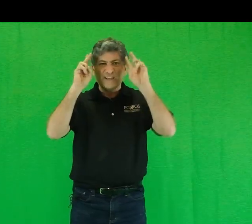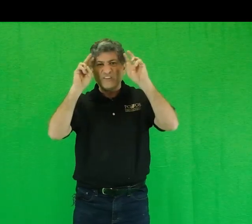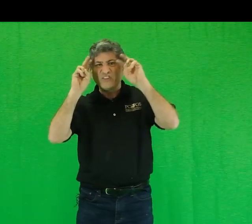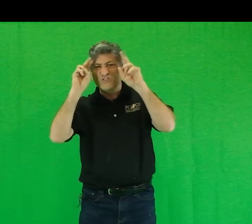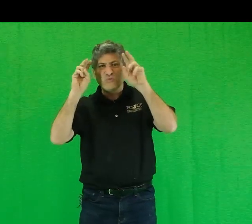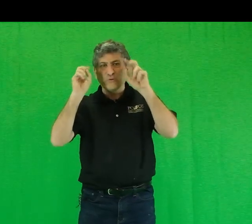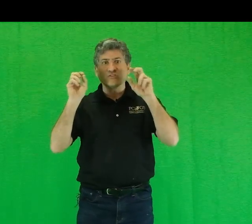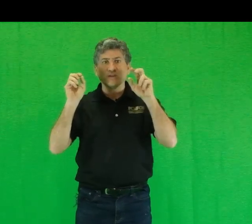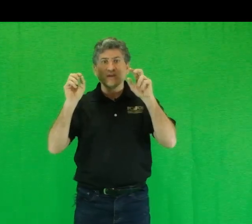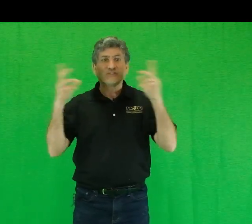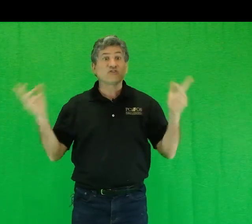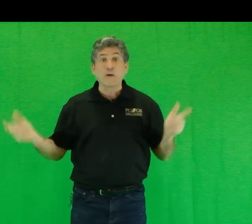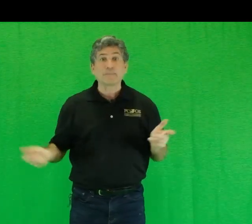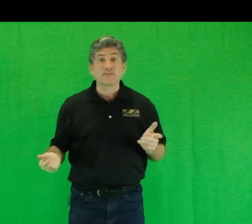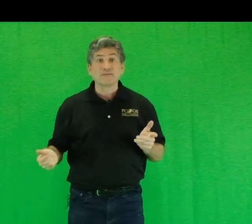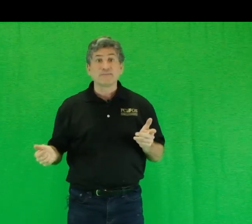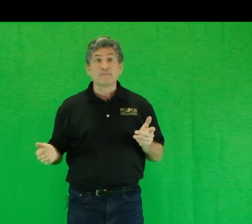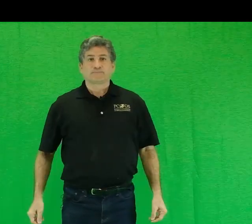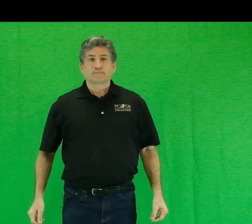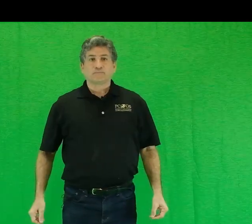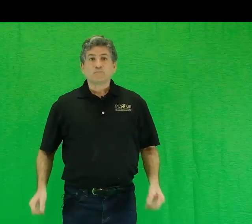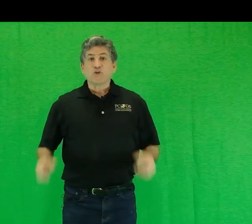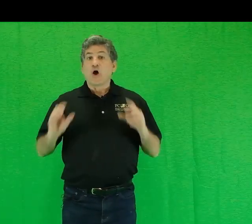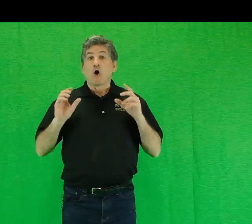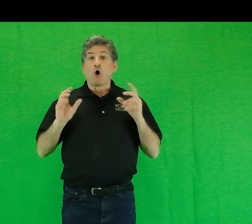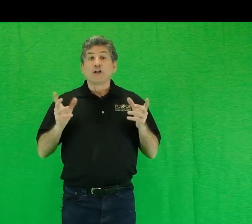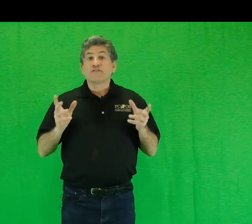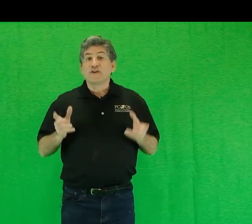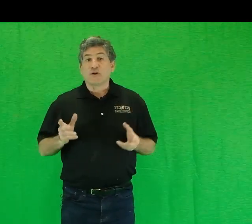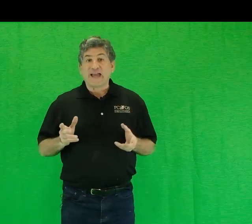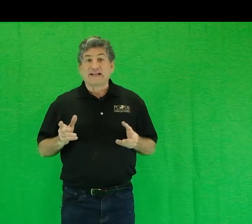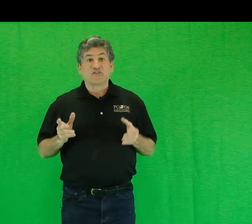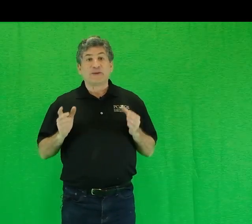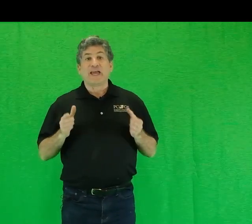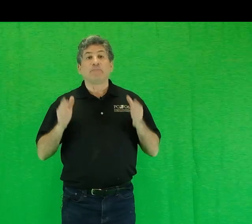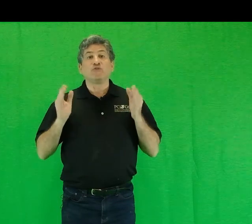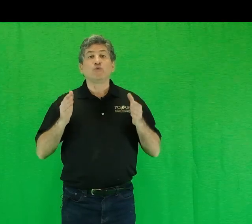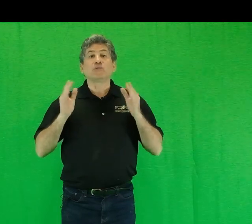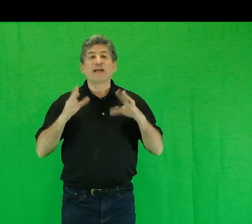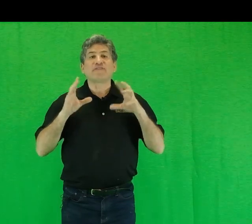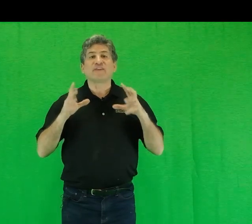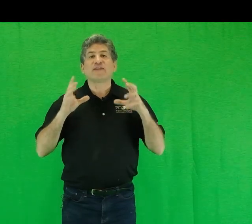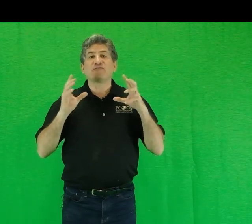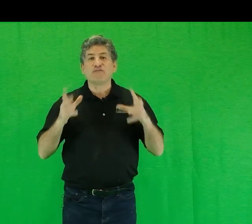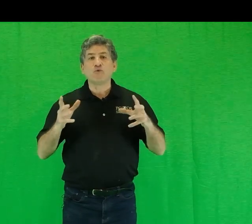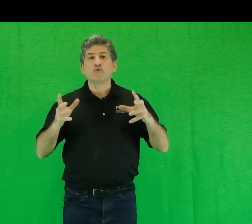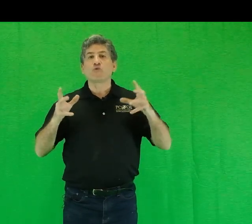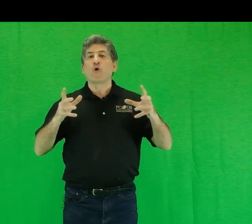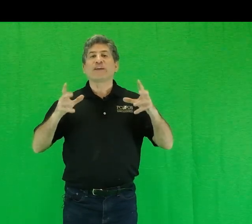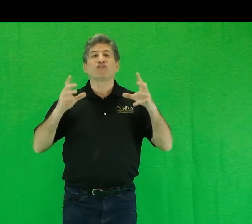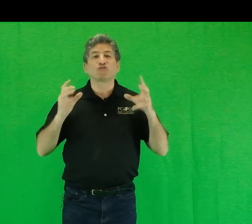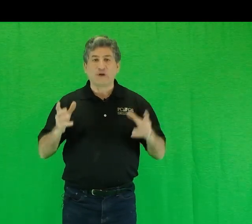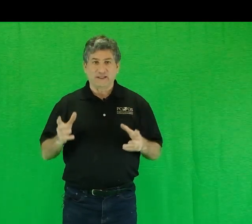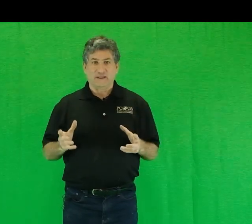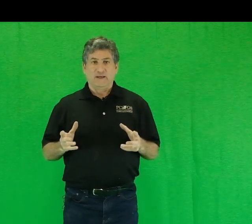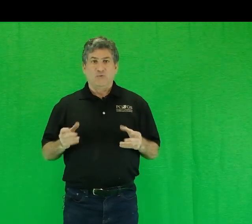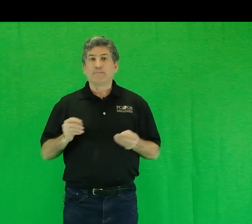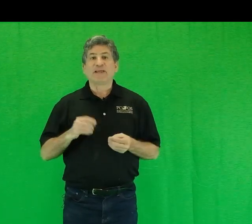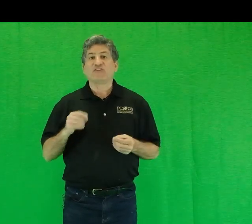as consumers, disrupt. All of the organics became new, life-giving, food-growing soil, replacing